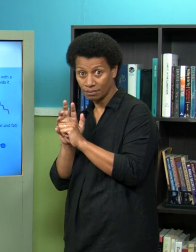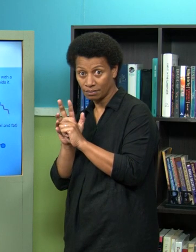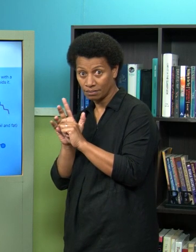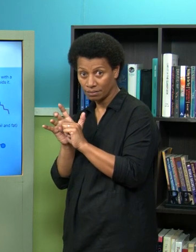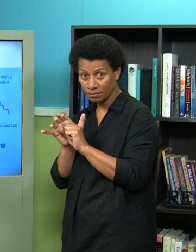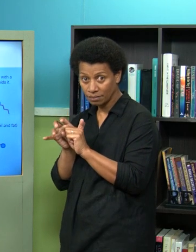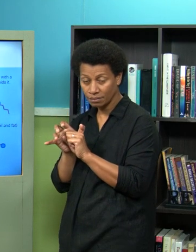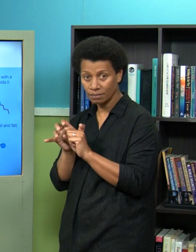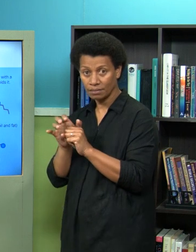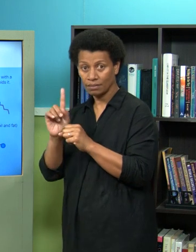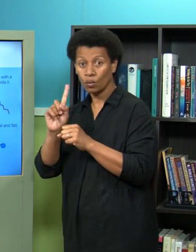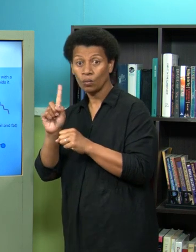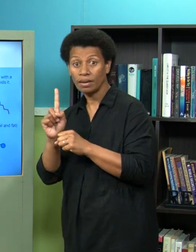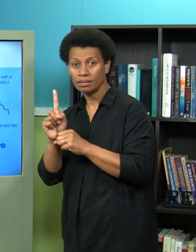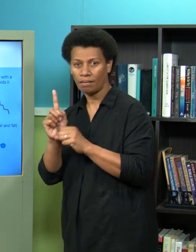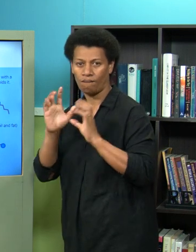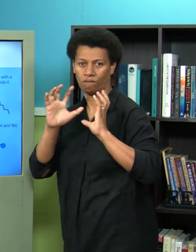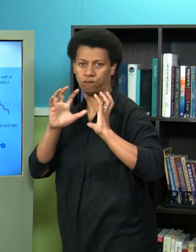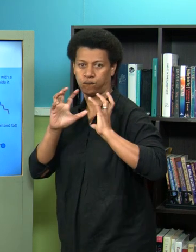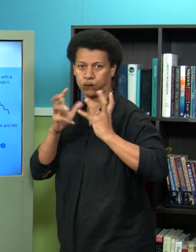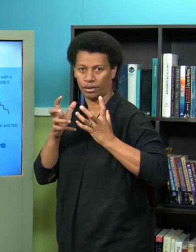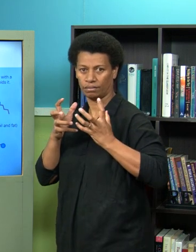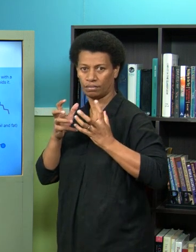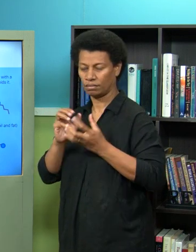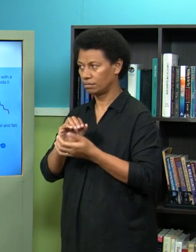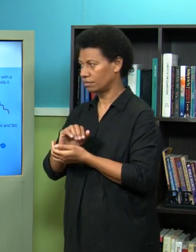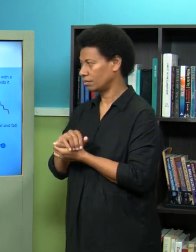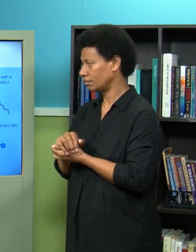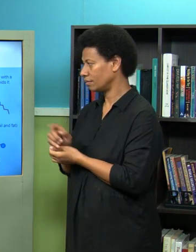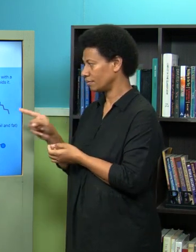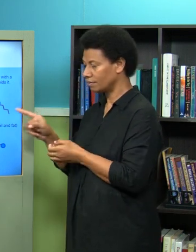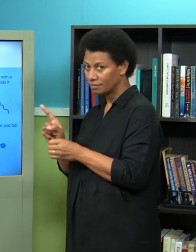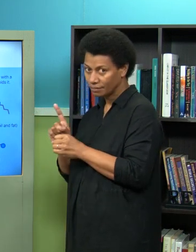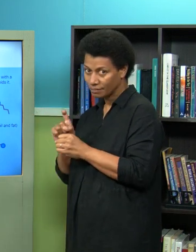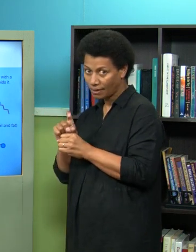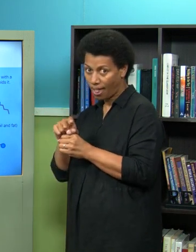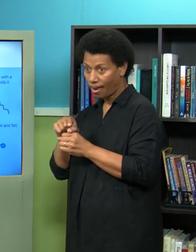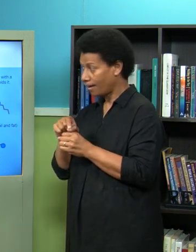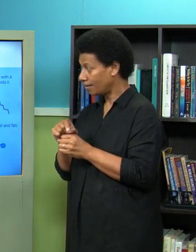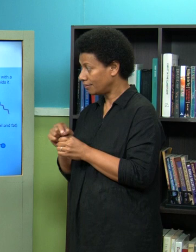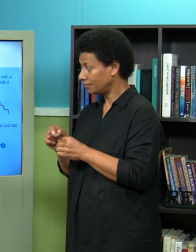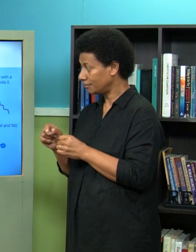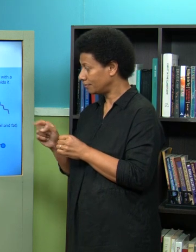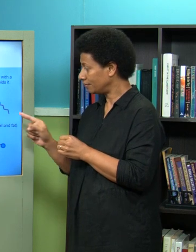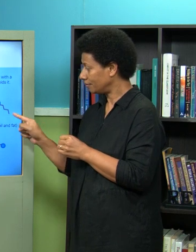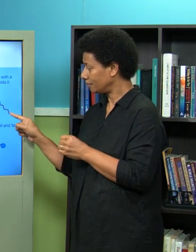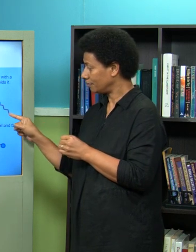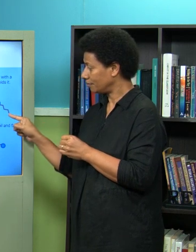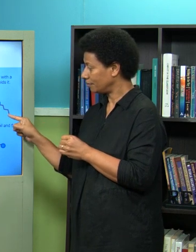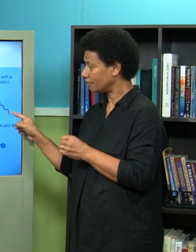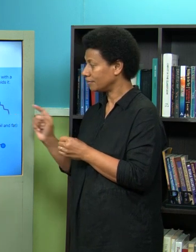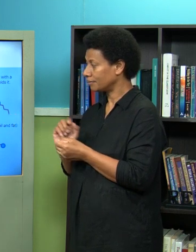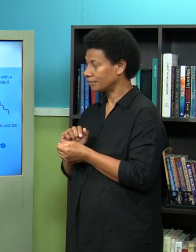covid19 is basically fat so what do you think the tail of soap of the soap molecules is going to do